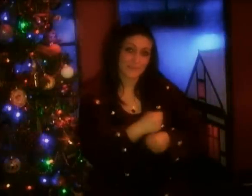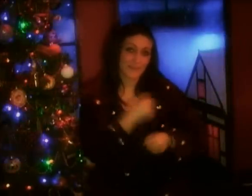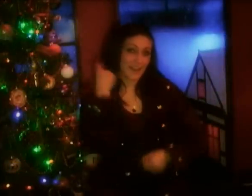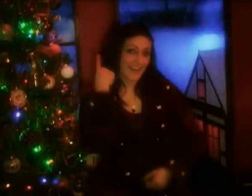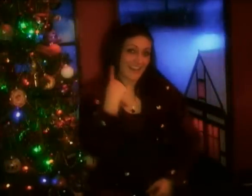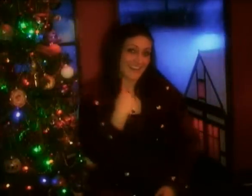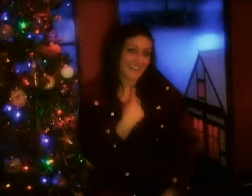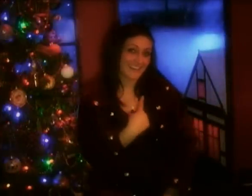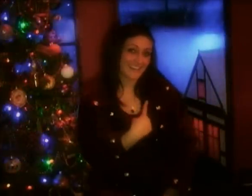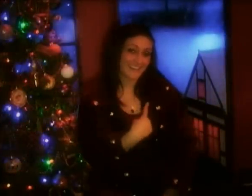worth